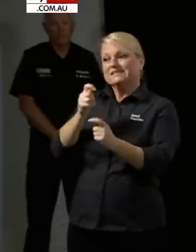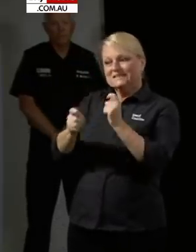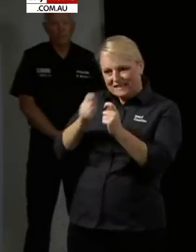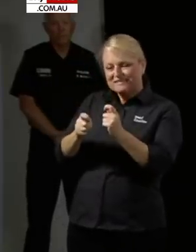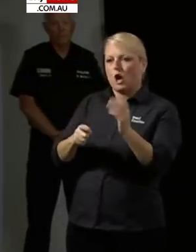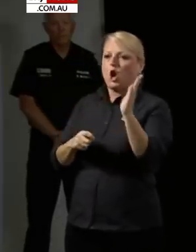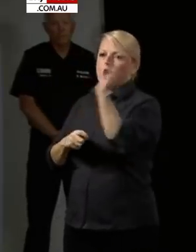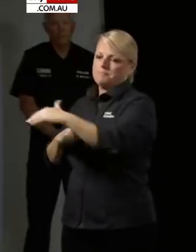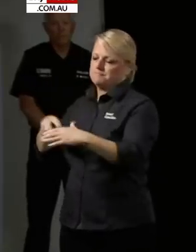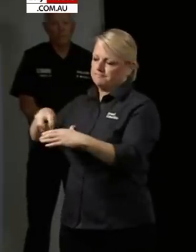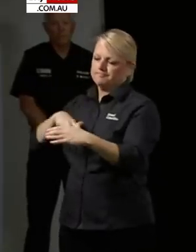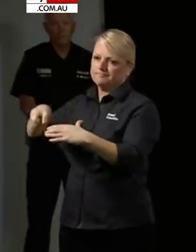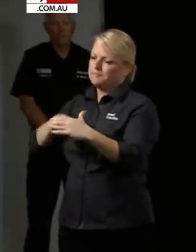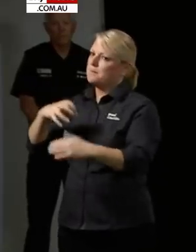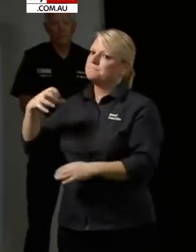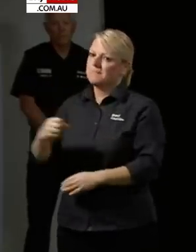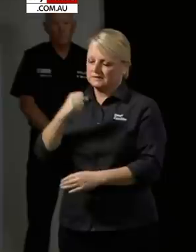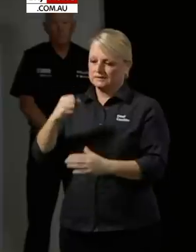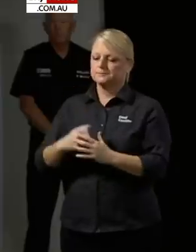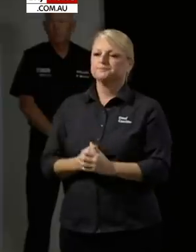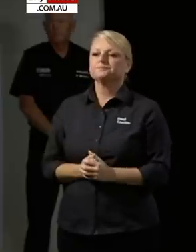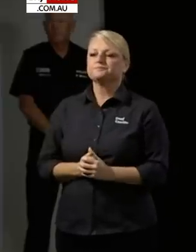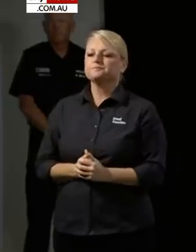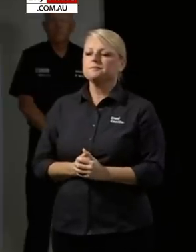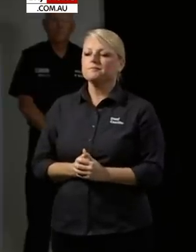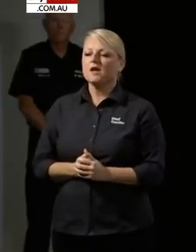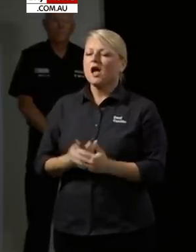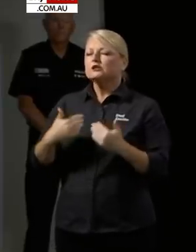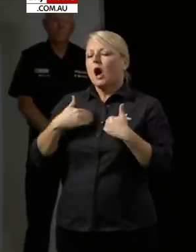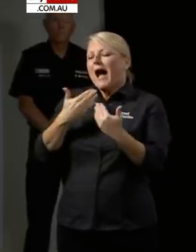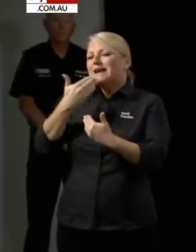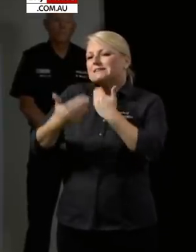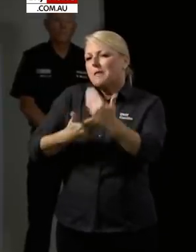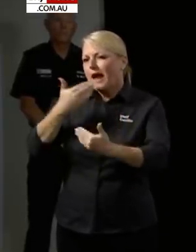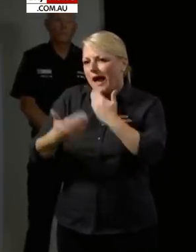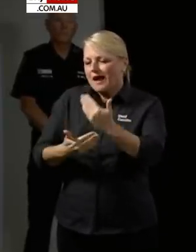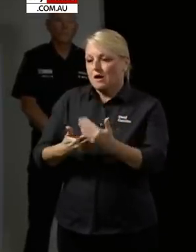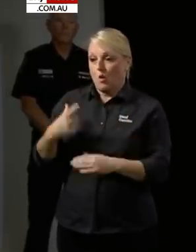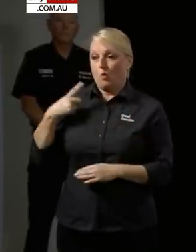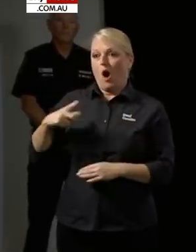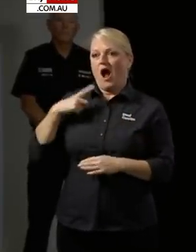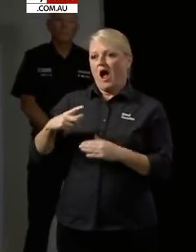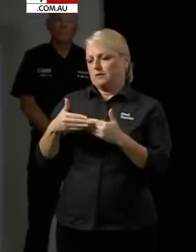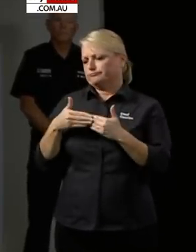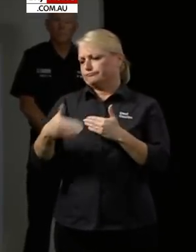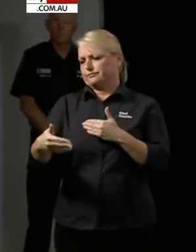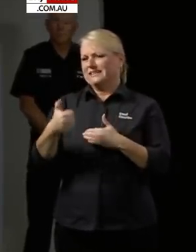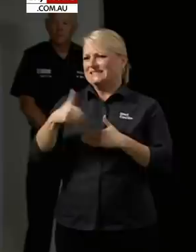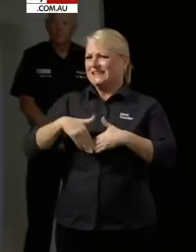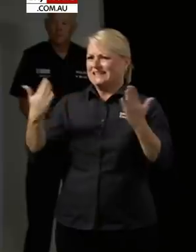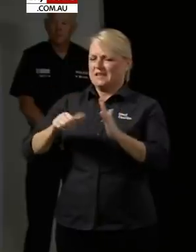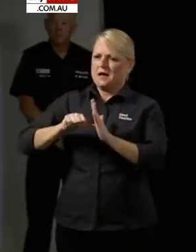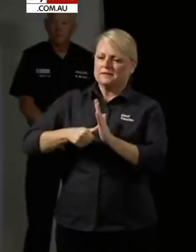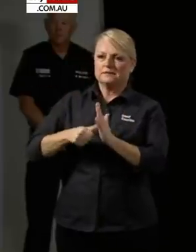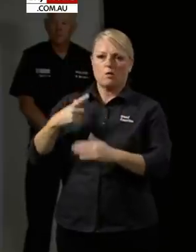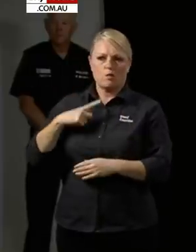days in this cluster and I want to talk you through the rationale of why we're asking every South Australian to do this at this point in time.